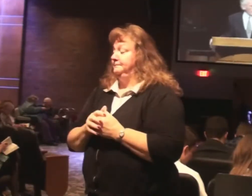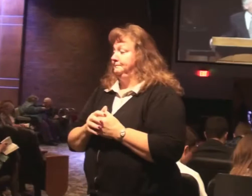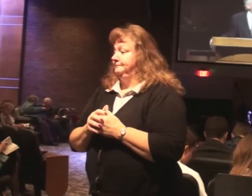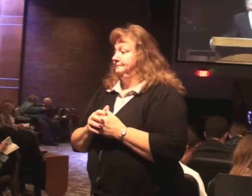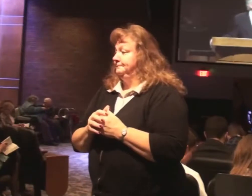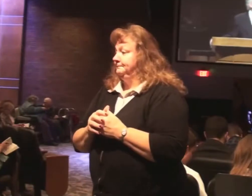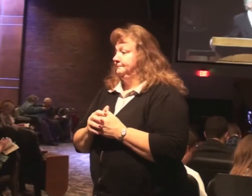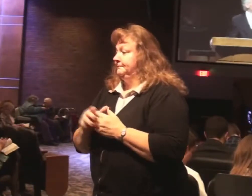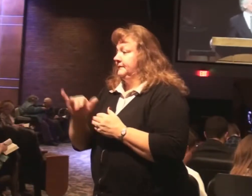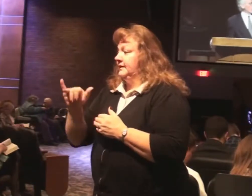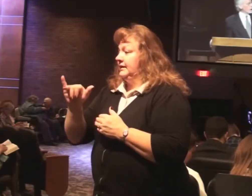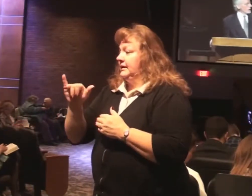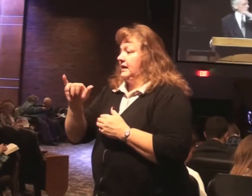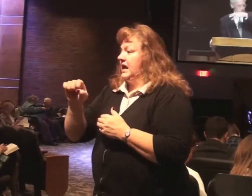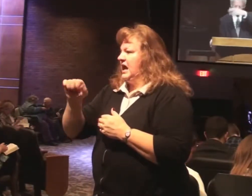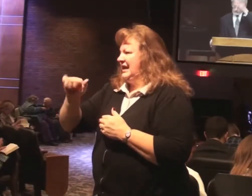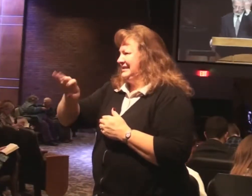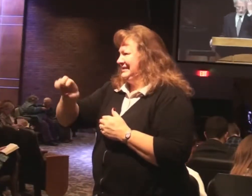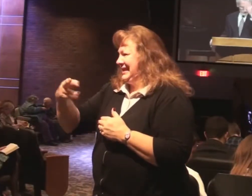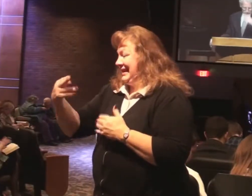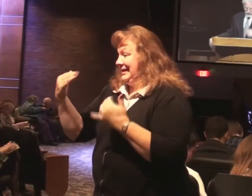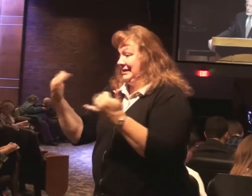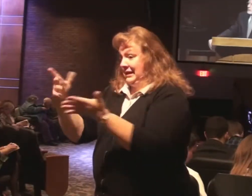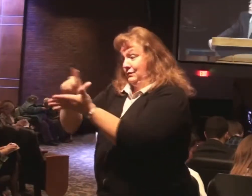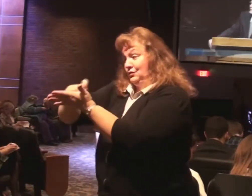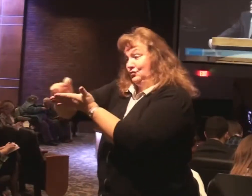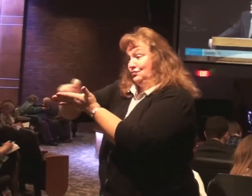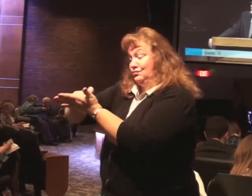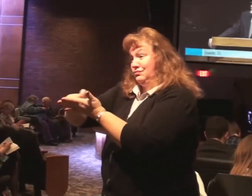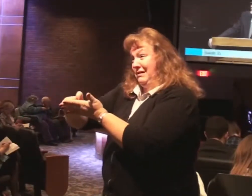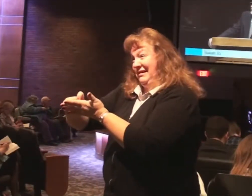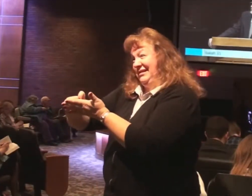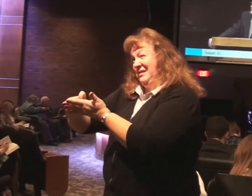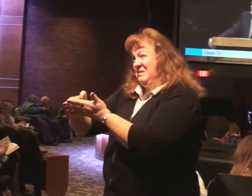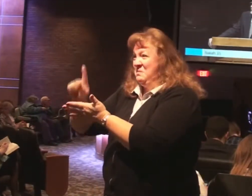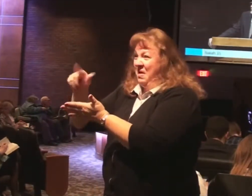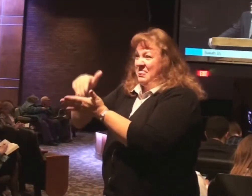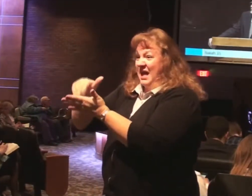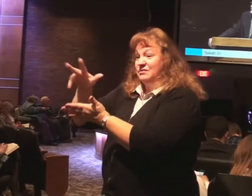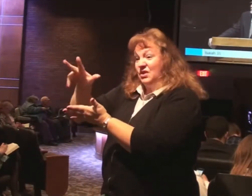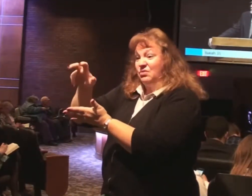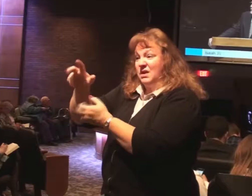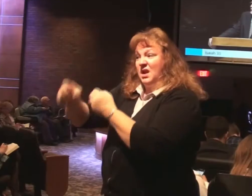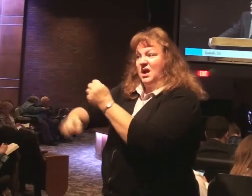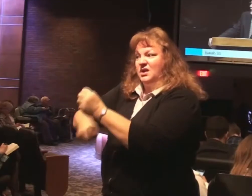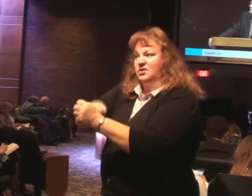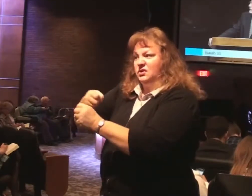Isaiah is writing probably 1,300 years or so after